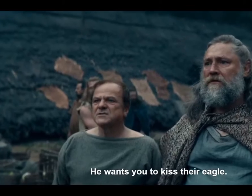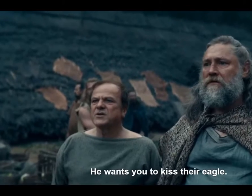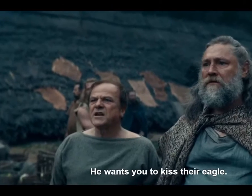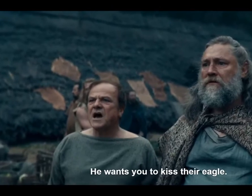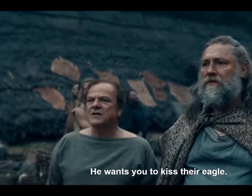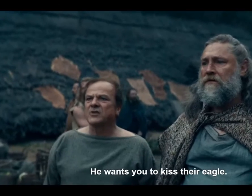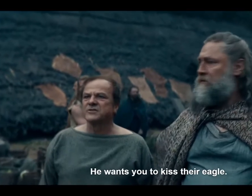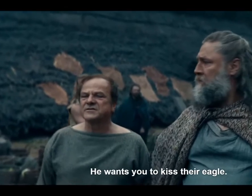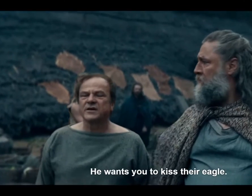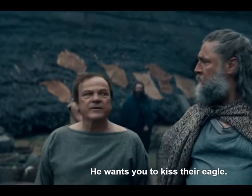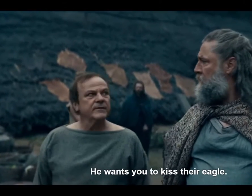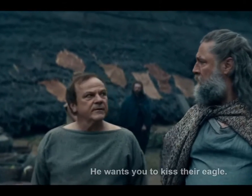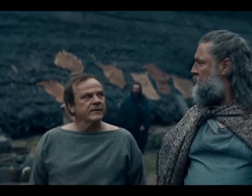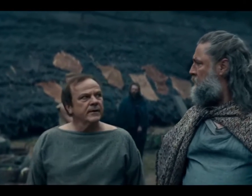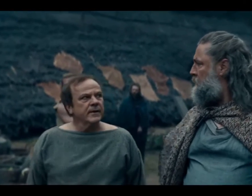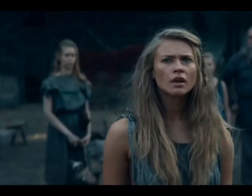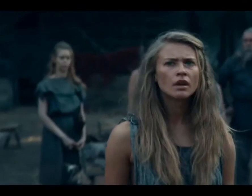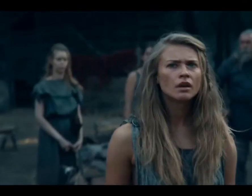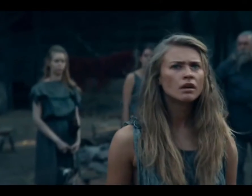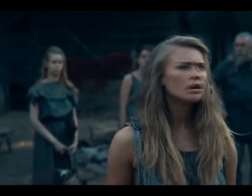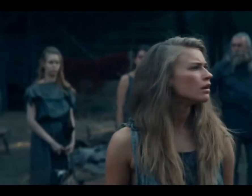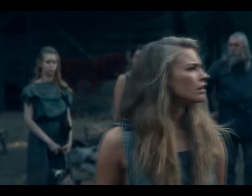they demand that you kiss their eagle